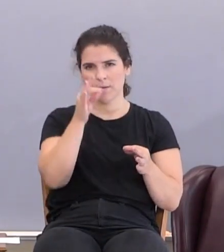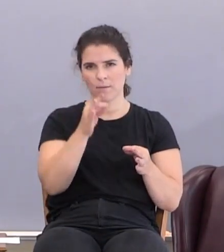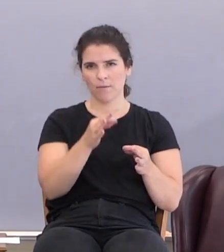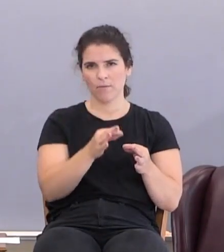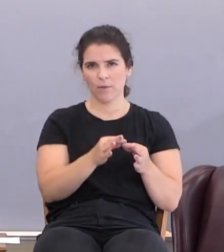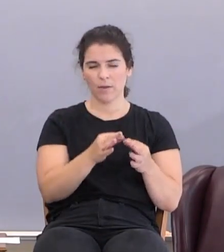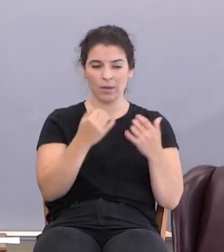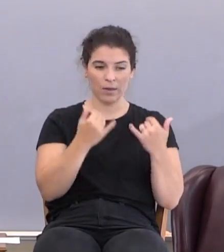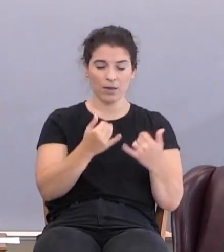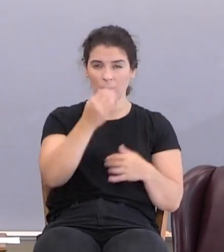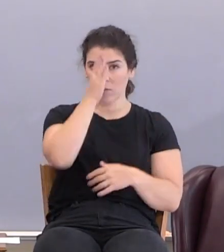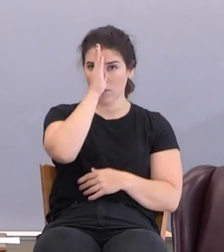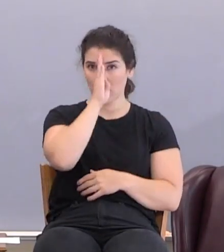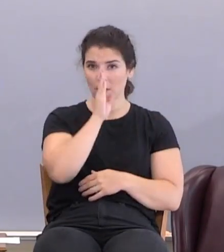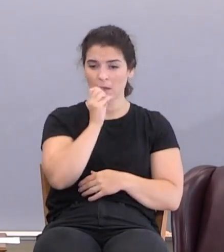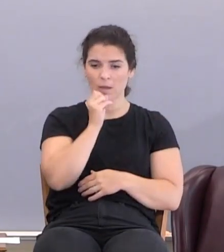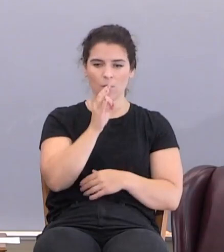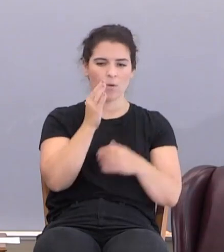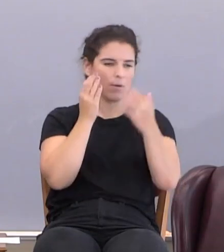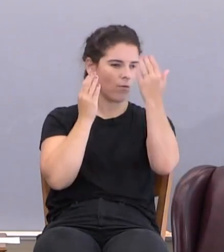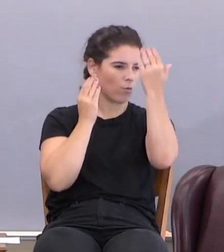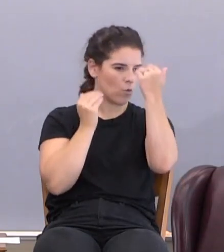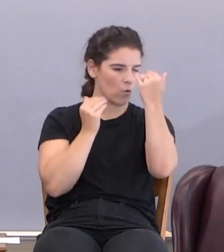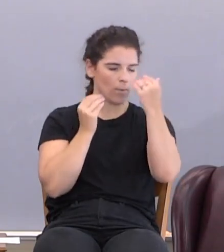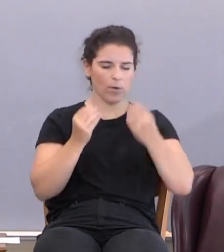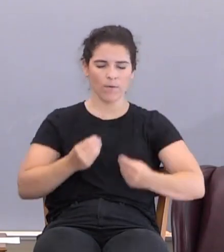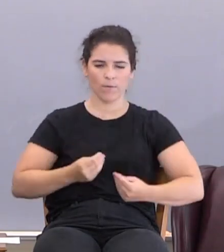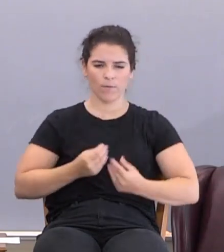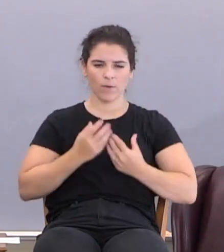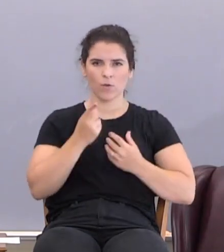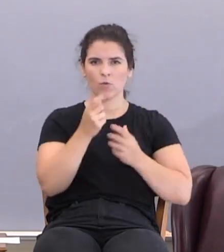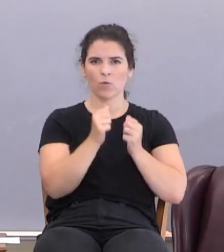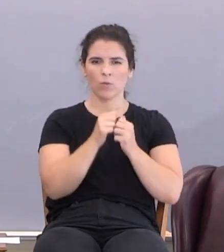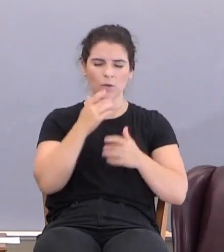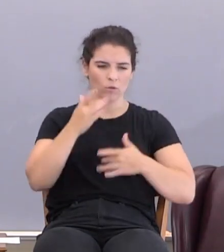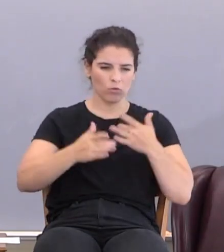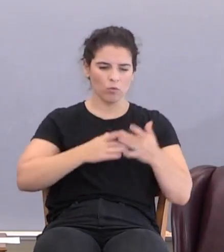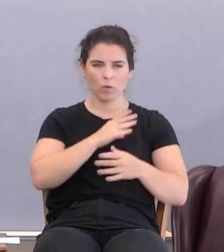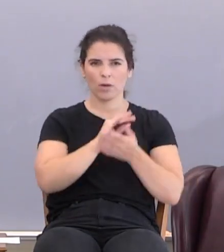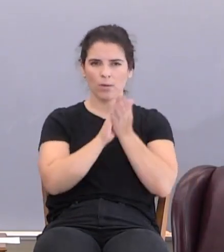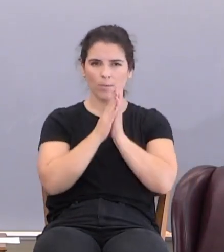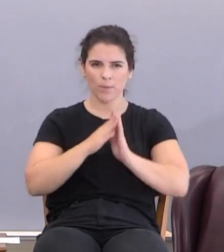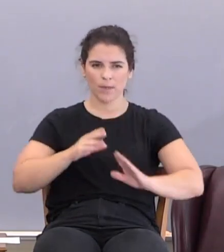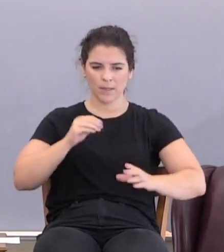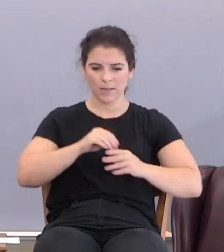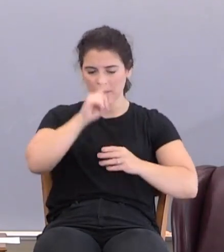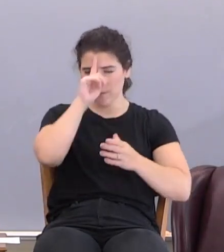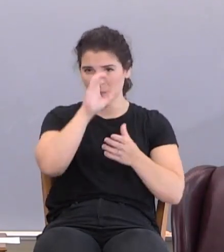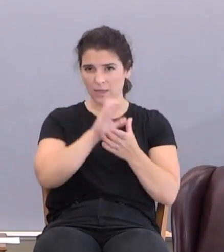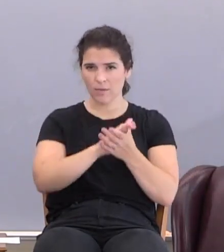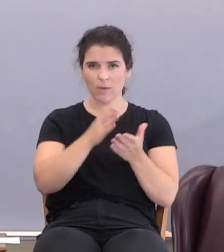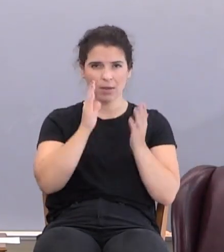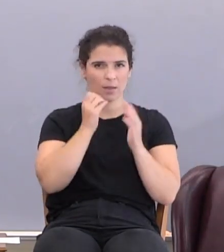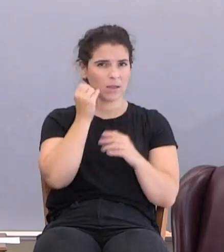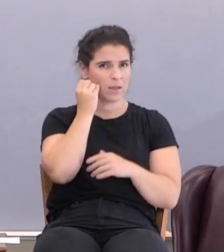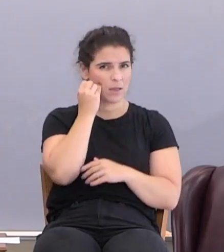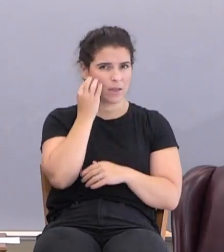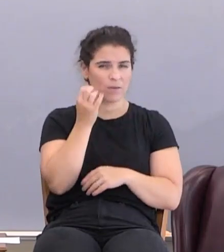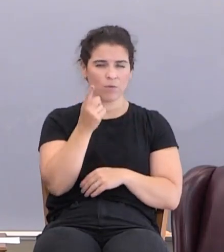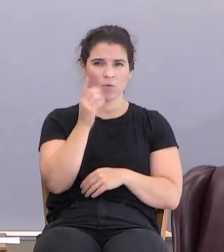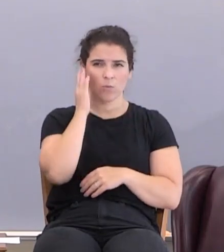Now the God of hope fill you with joy and peace in believing and listen, if you'll just